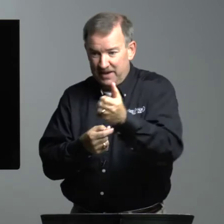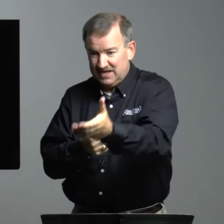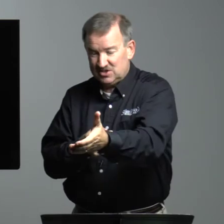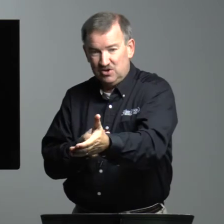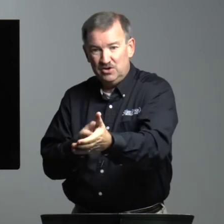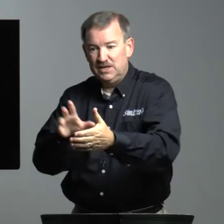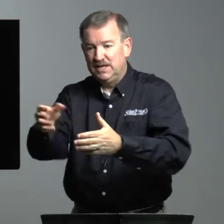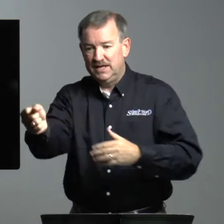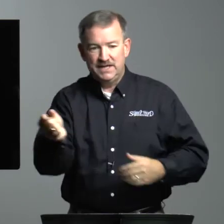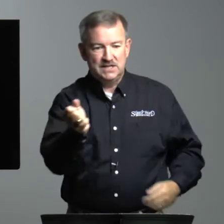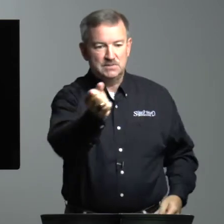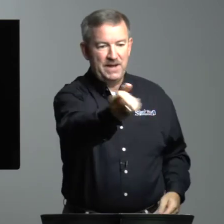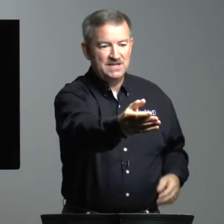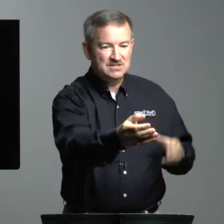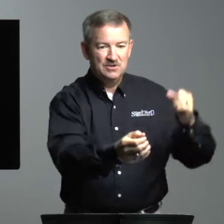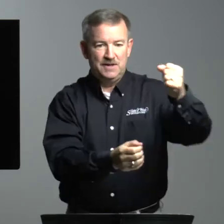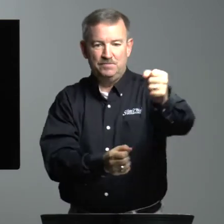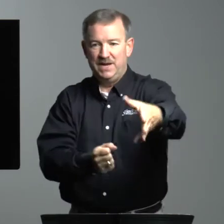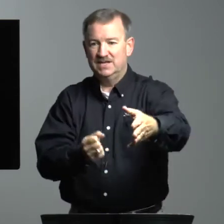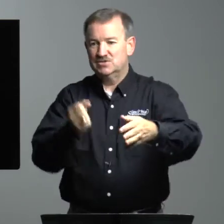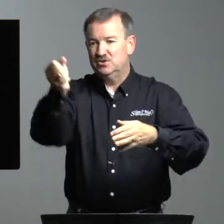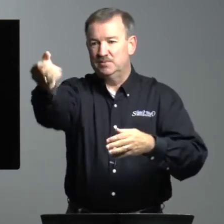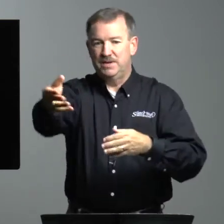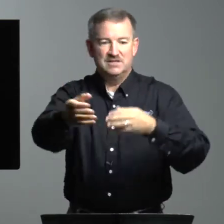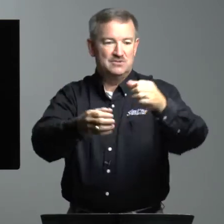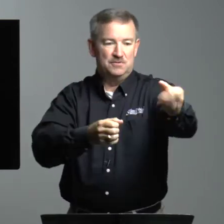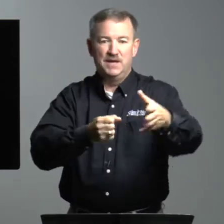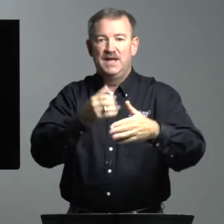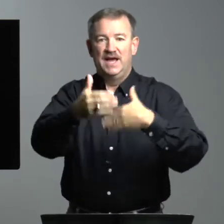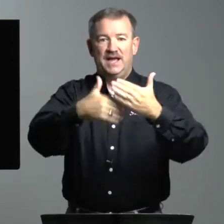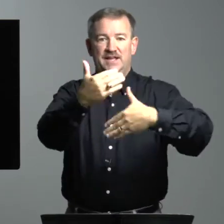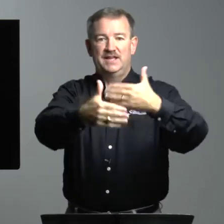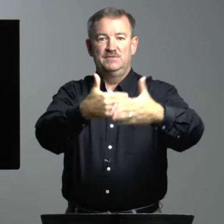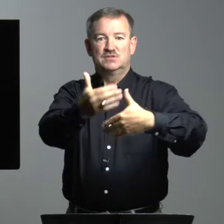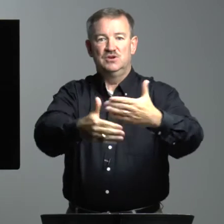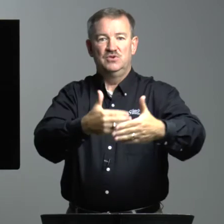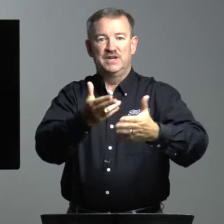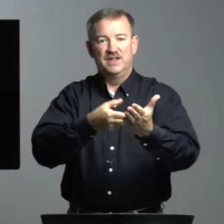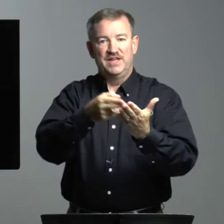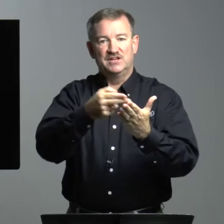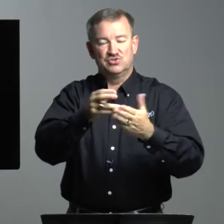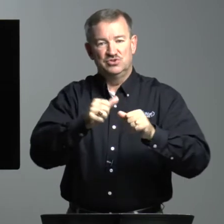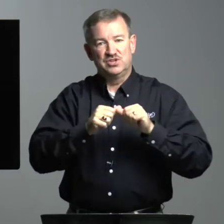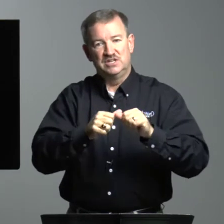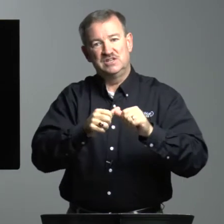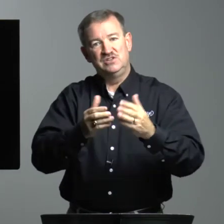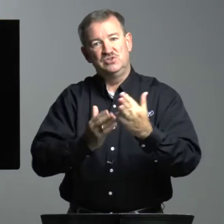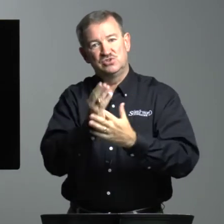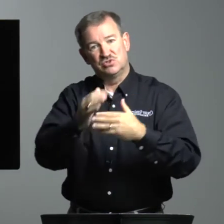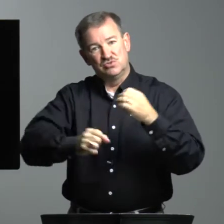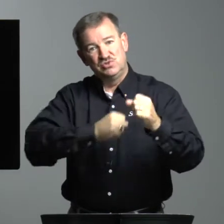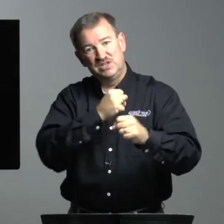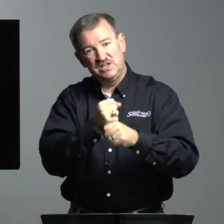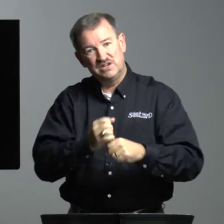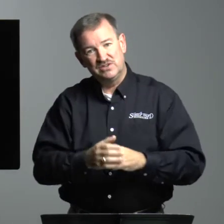pass on, it gets passed on and passed on and passed on and it keeps going. And that truth continues through the years.